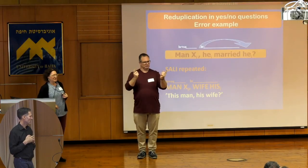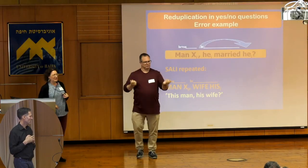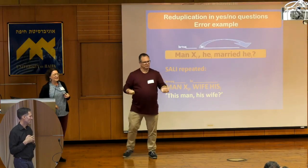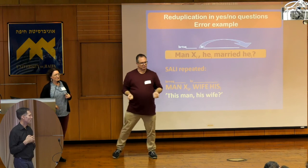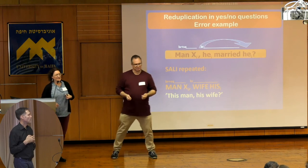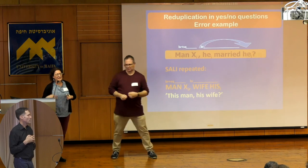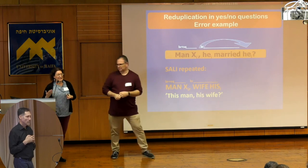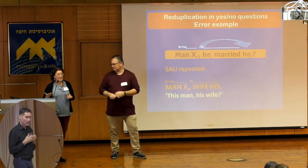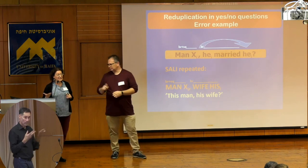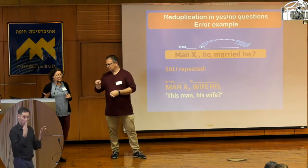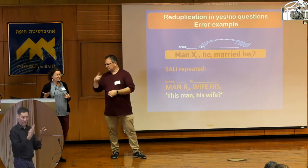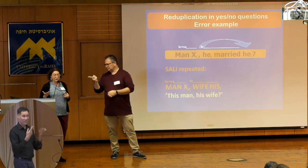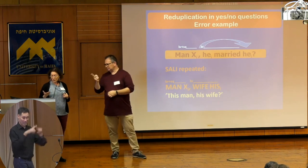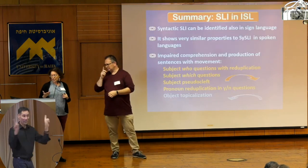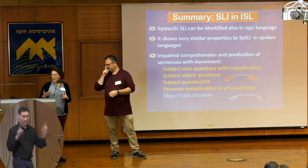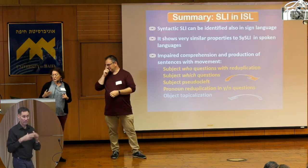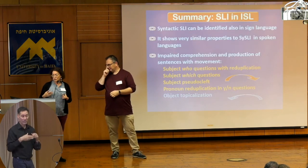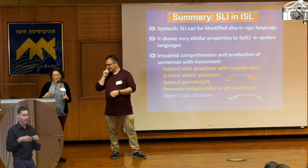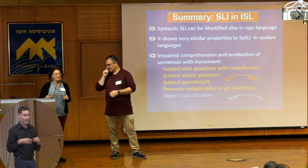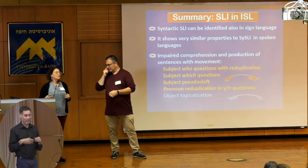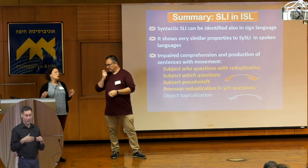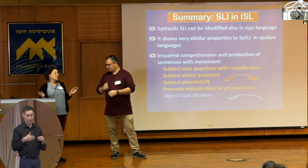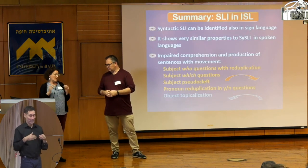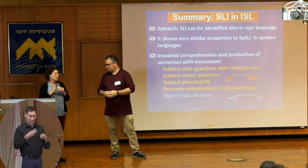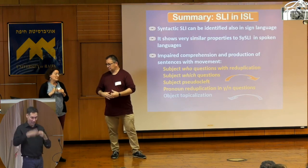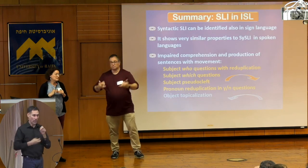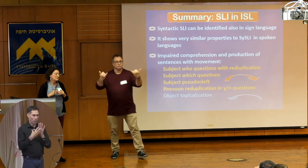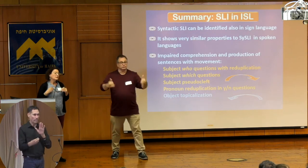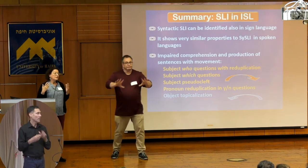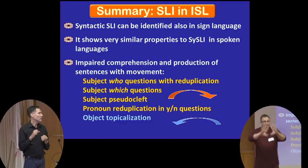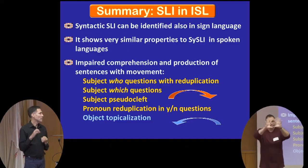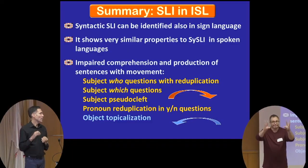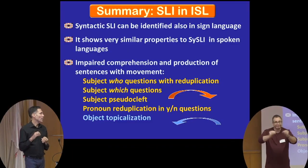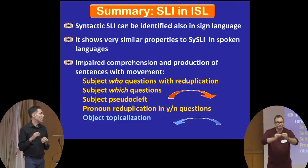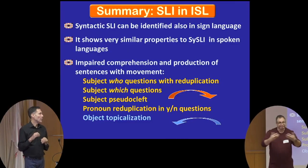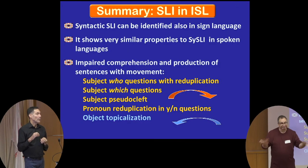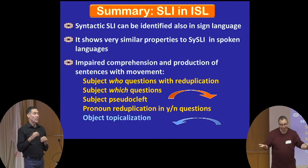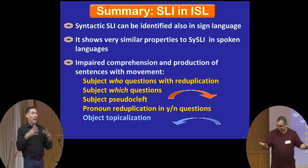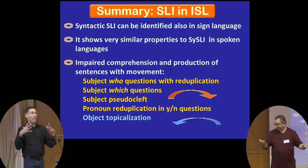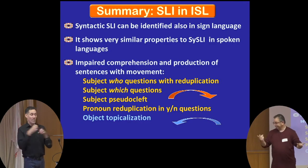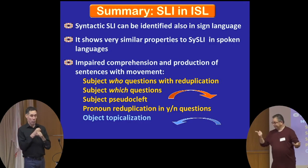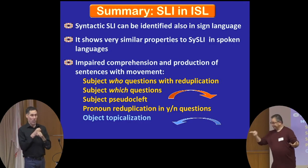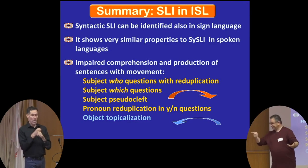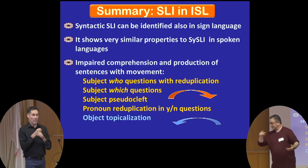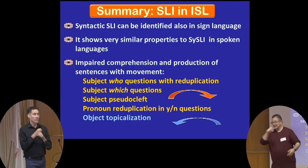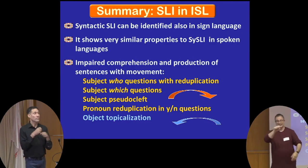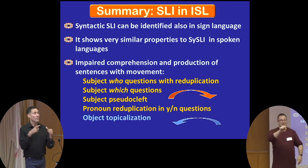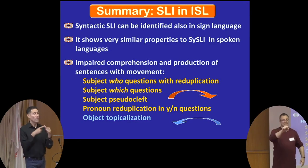Okay, so you see that it's very difficult for her to repeat. So we summarize. First of all, ISL is a natural